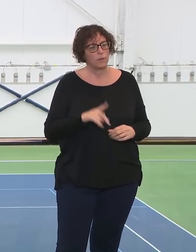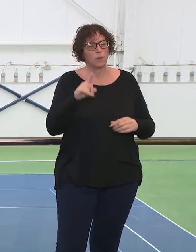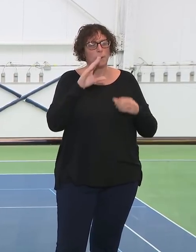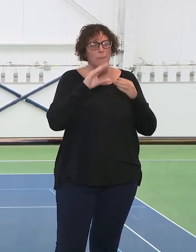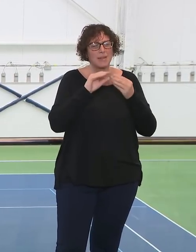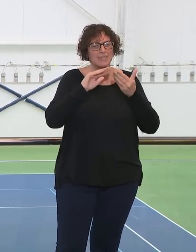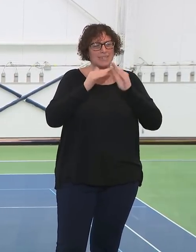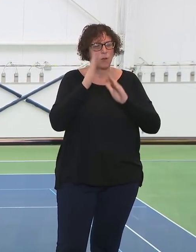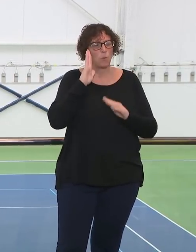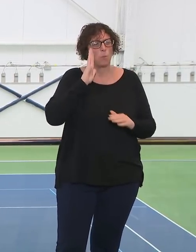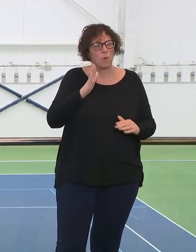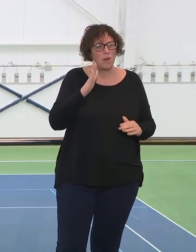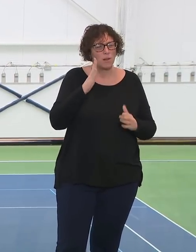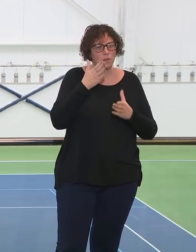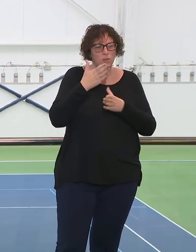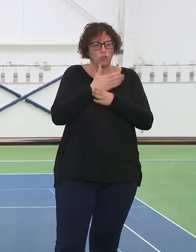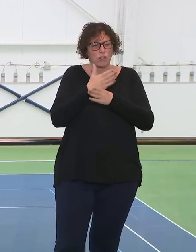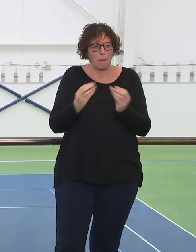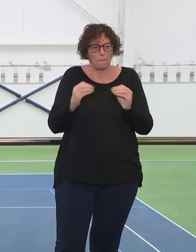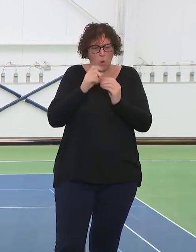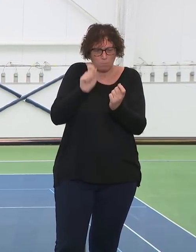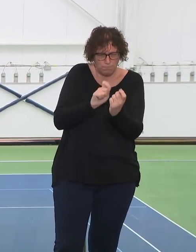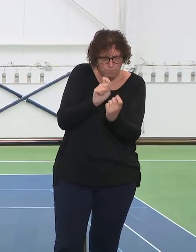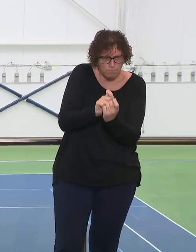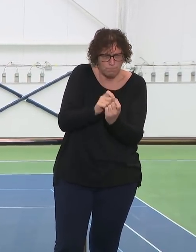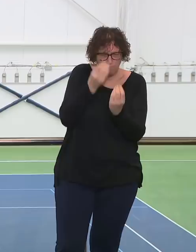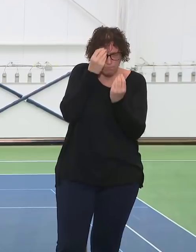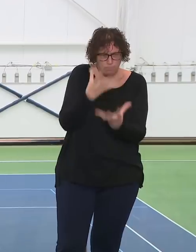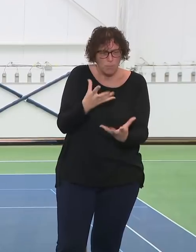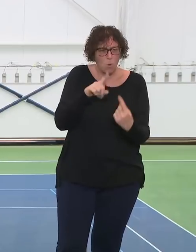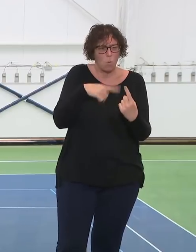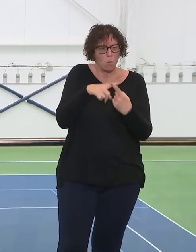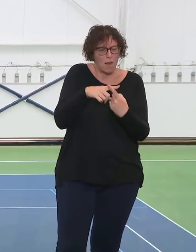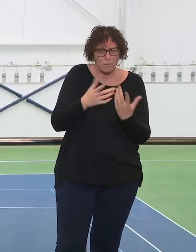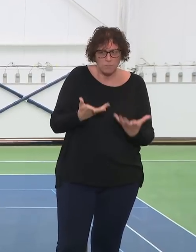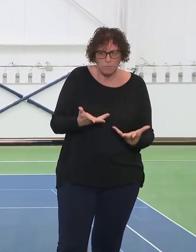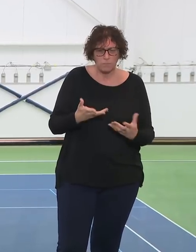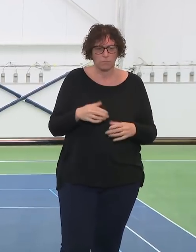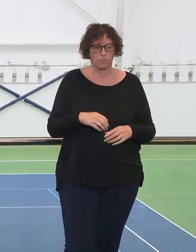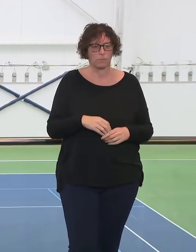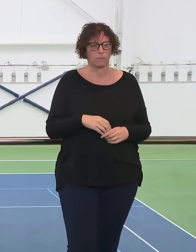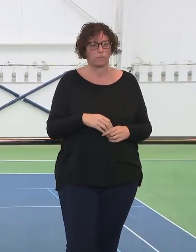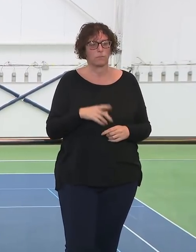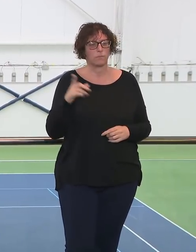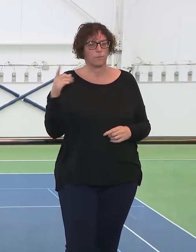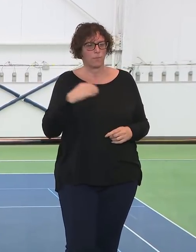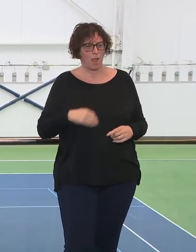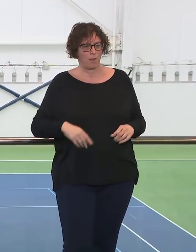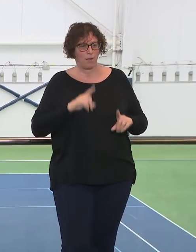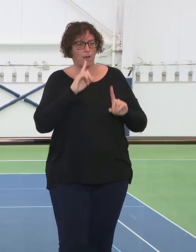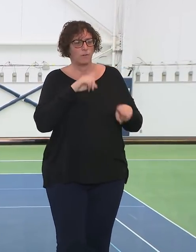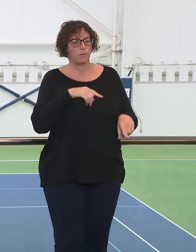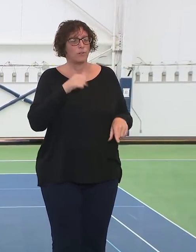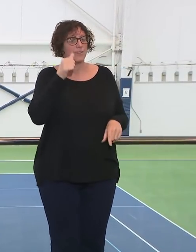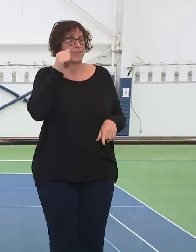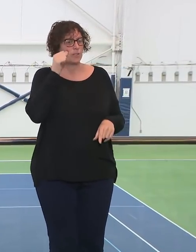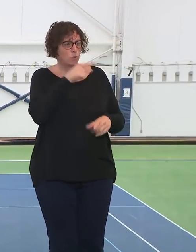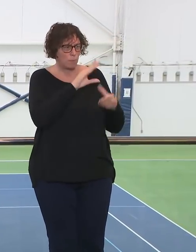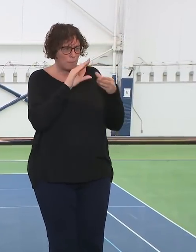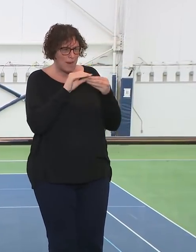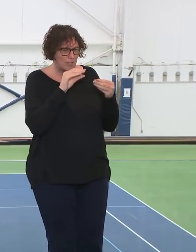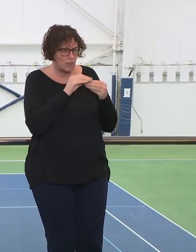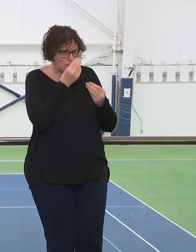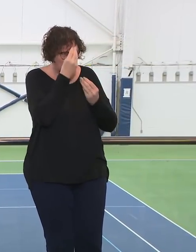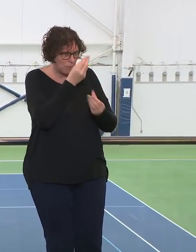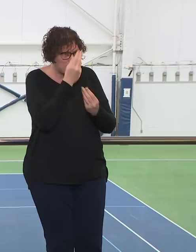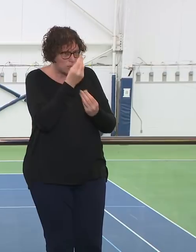get As I said, thank you for the question, I'm comfortable on the raw material that you indicated yesterday. I'm comfortable with this release. I want